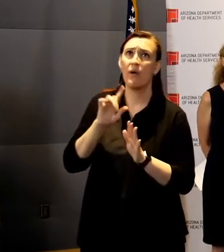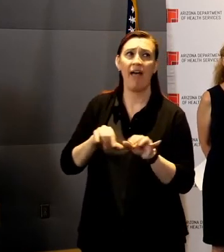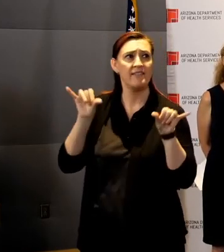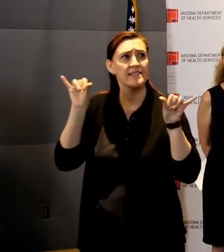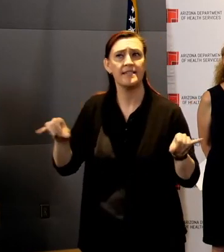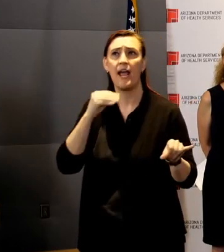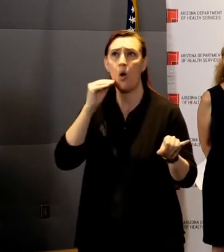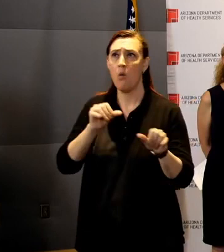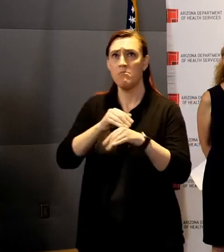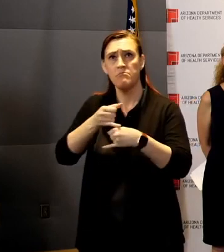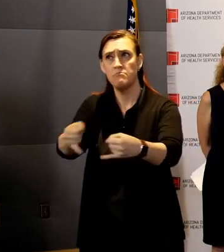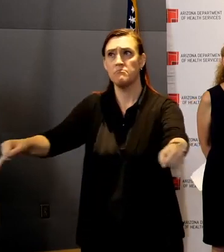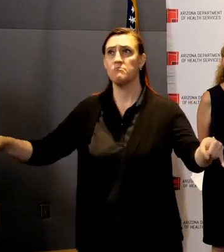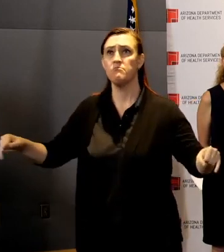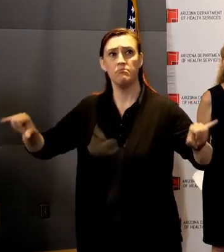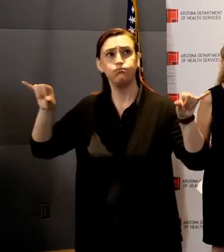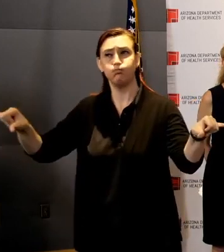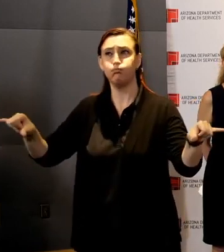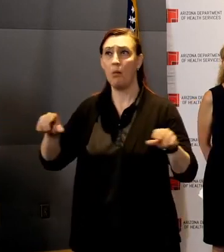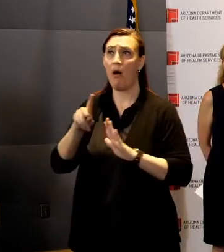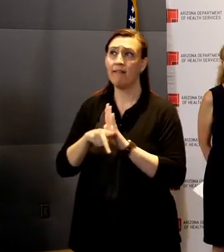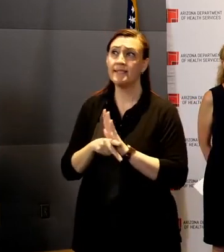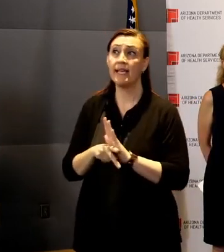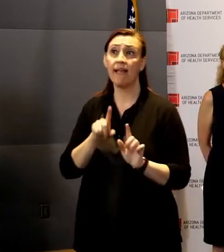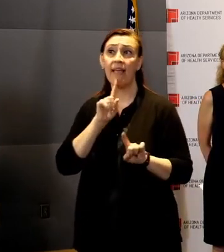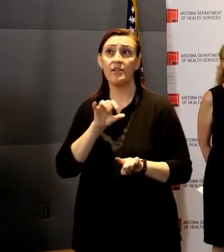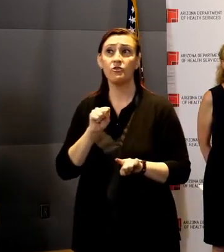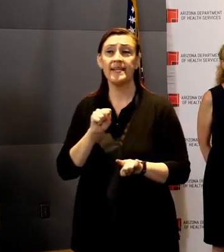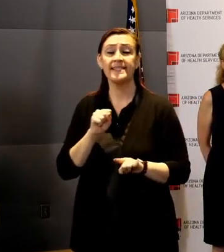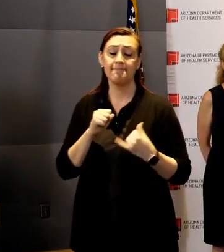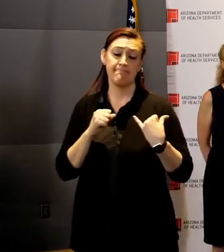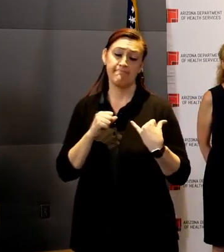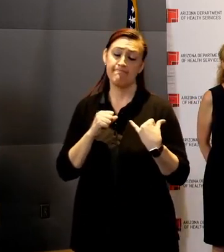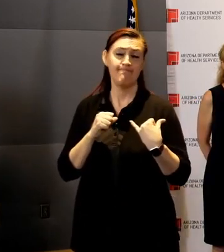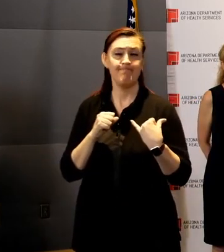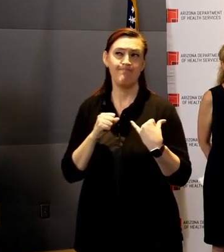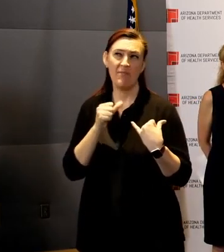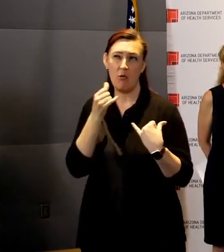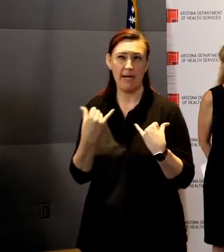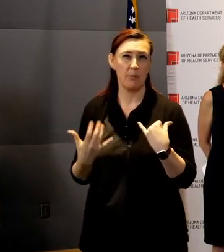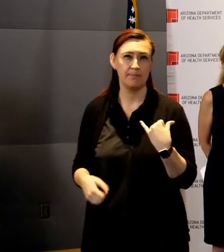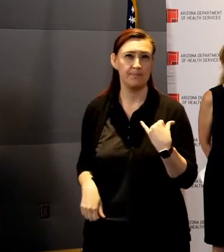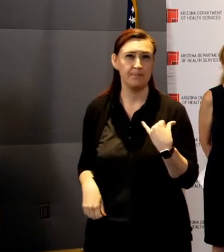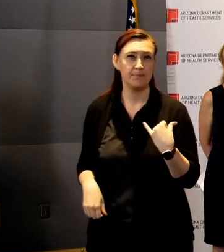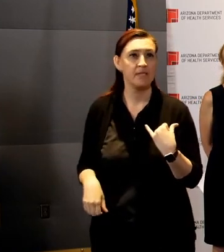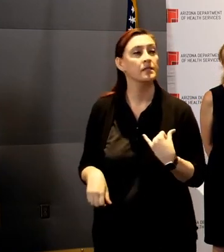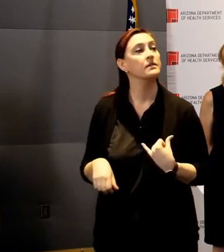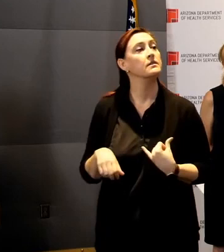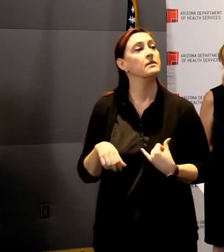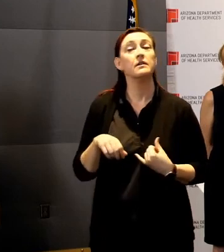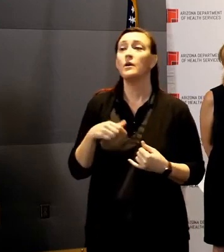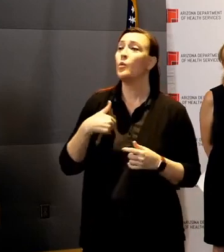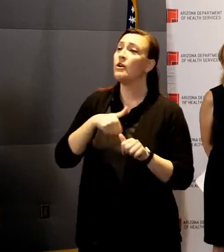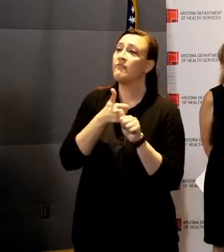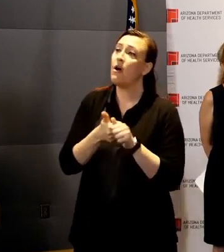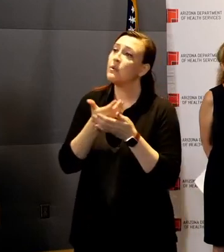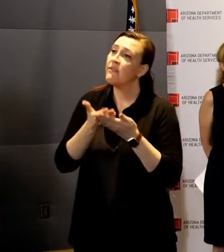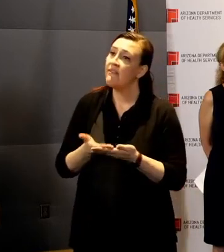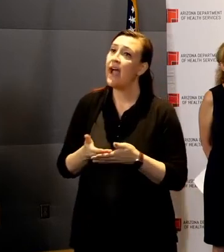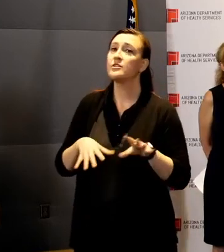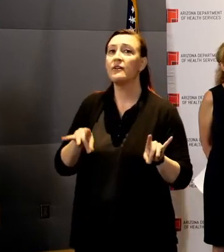-at-home policy. The answer is not at this time. We're following the facts related